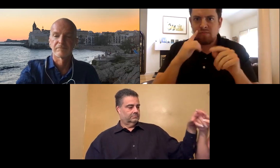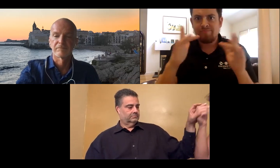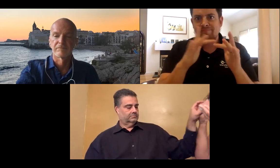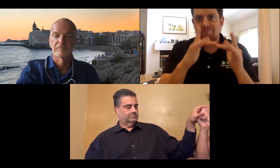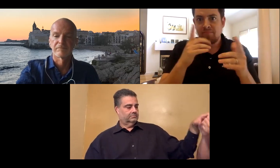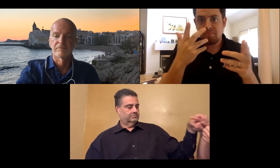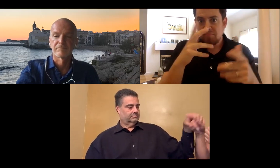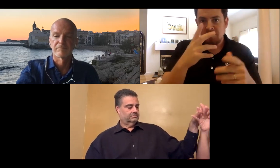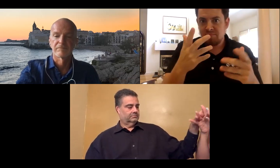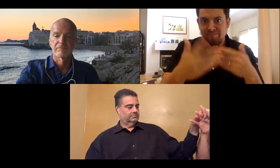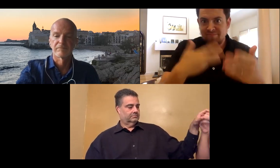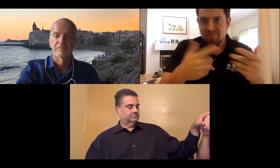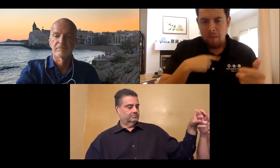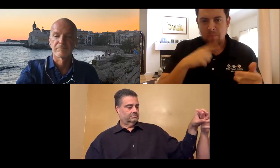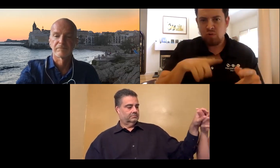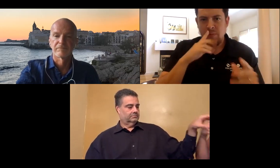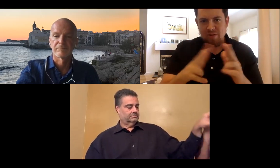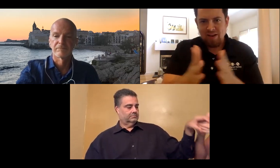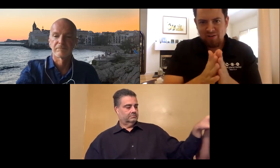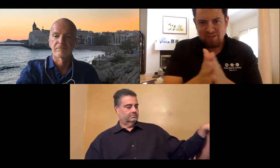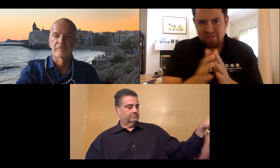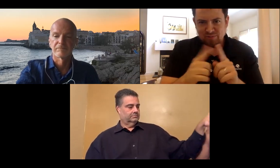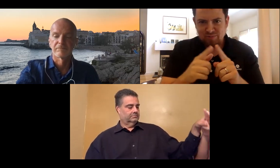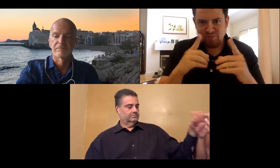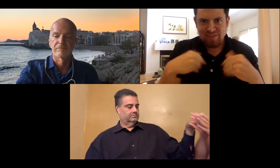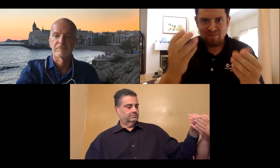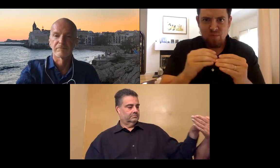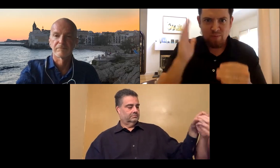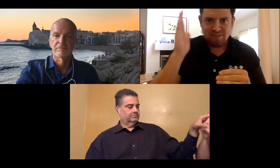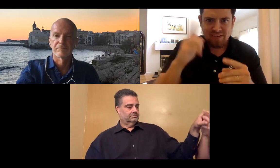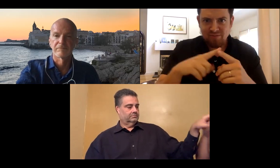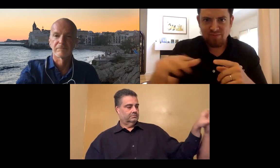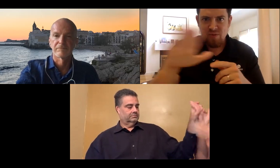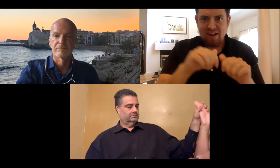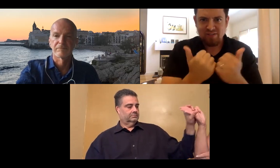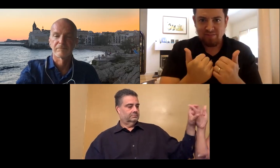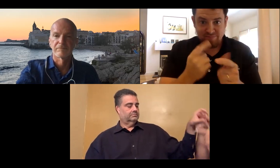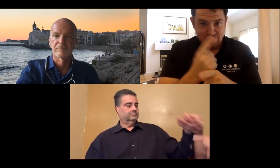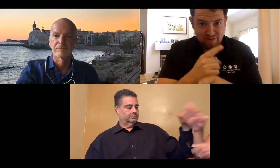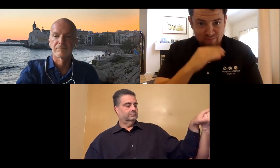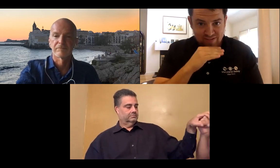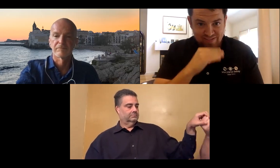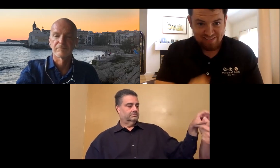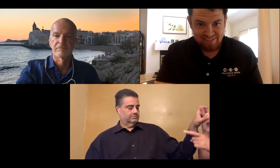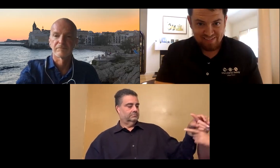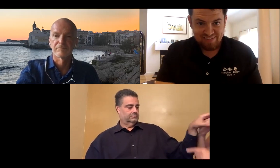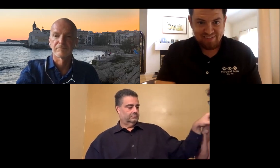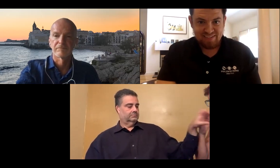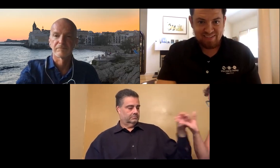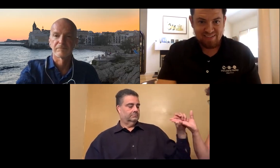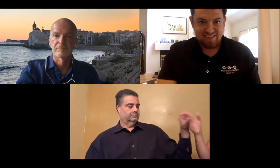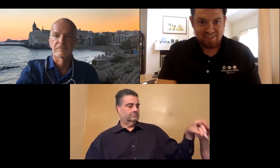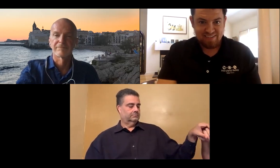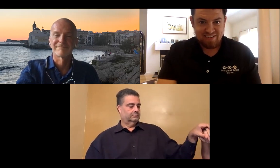And Nazra can also send a follow up email with contact information. I'm sure both of you are